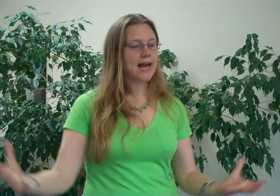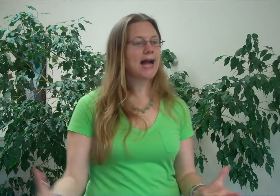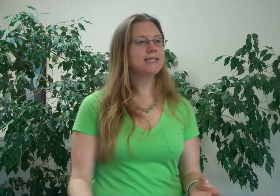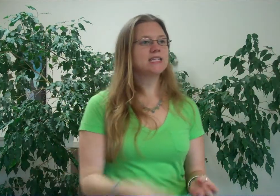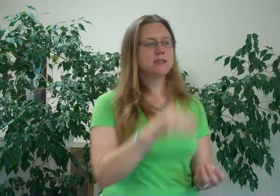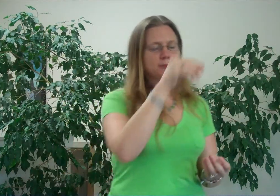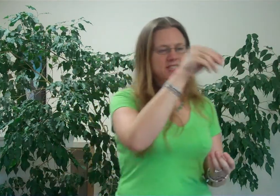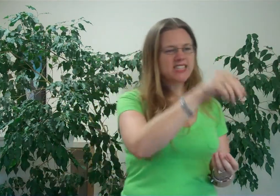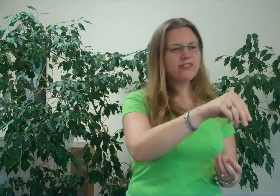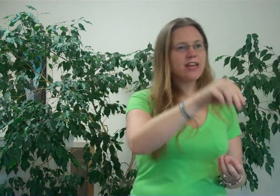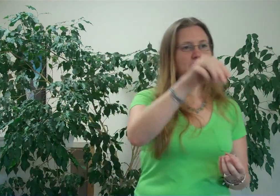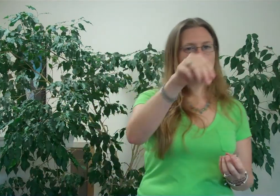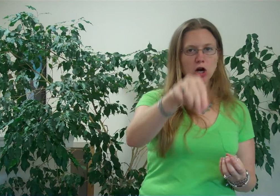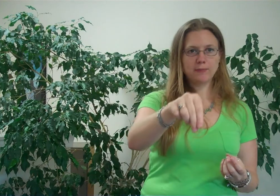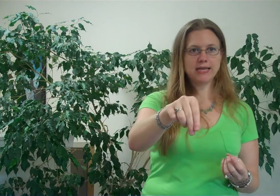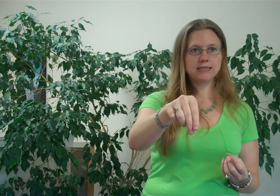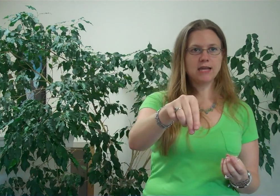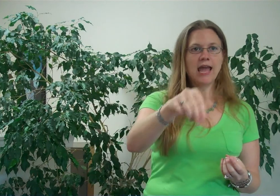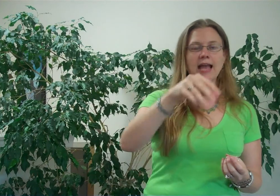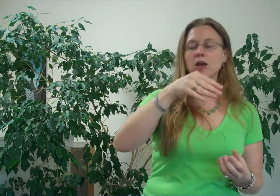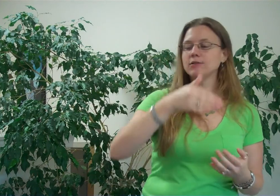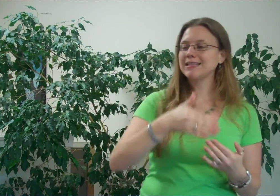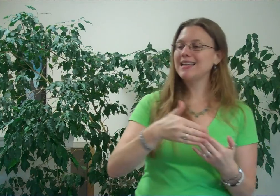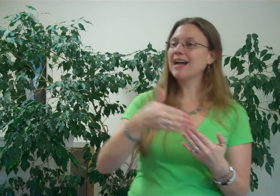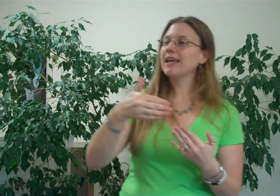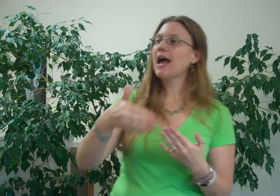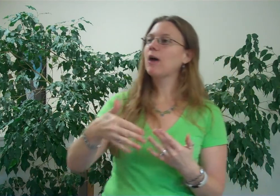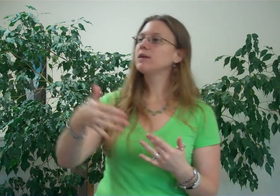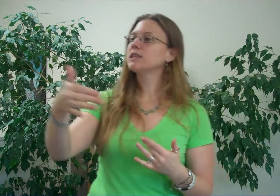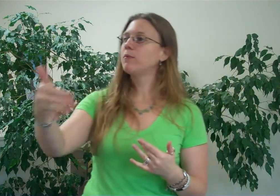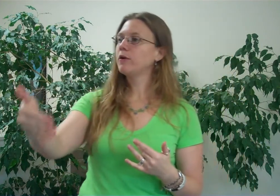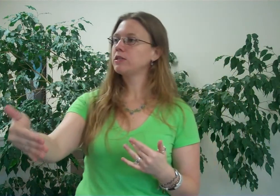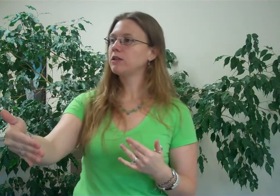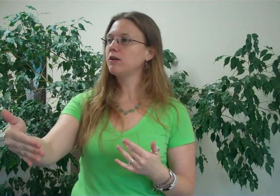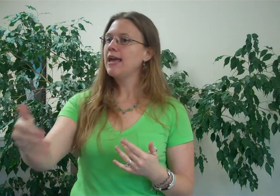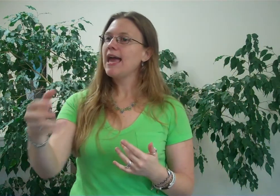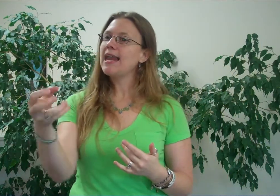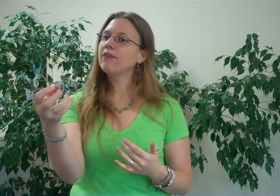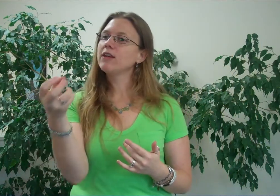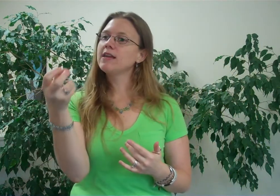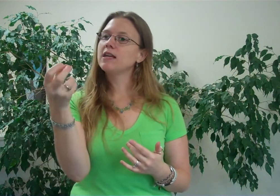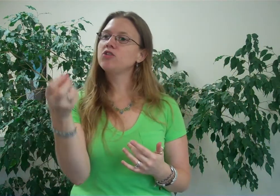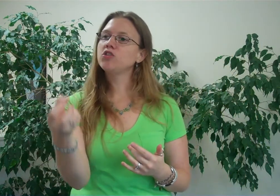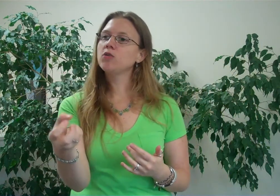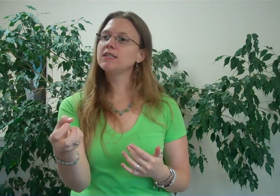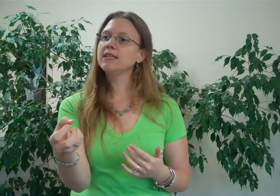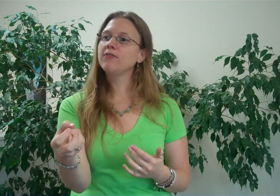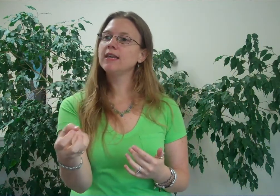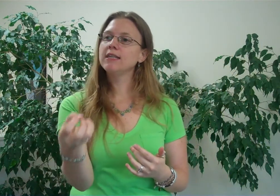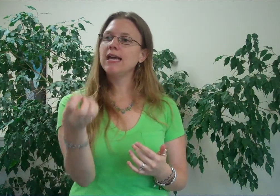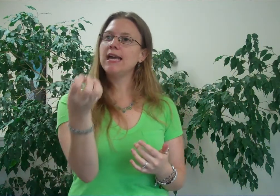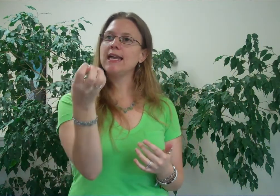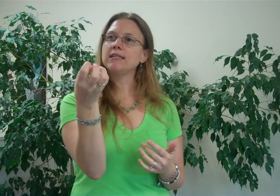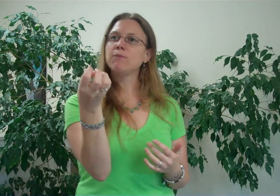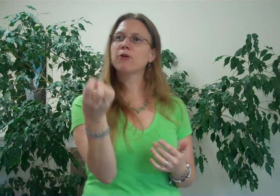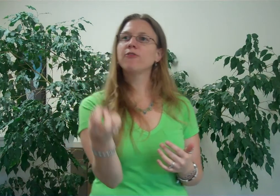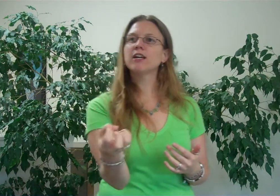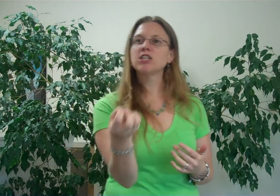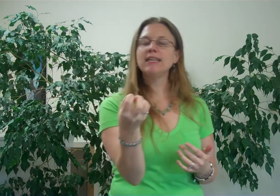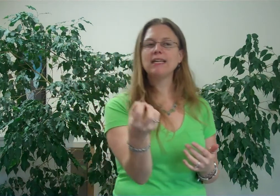has a specific purpose and goes exactly how it's supposed to, and everything is so significant and is perfection in